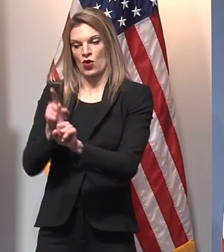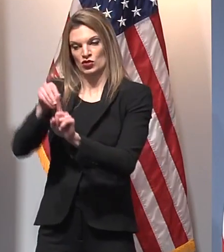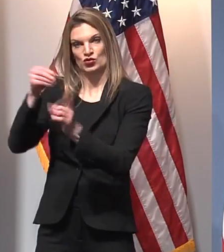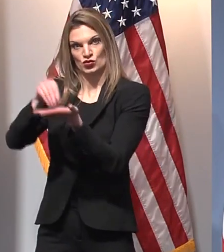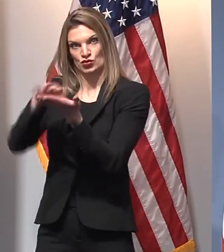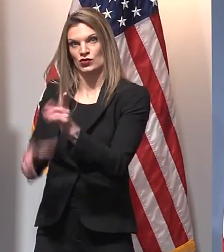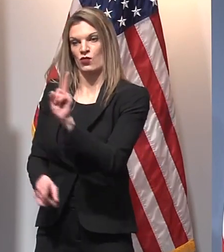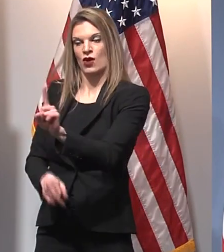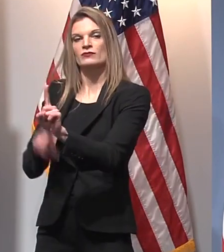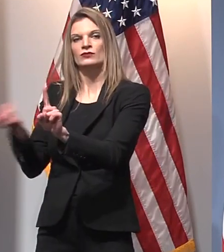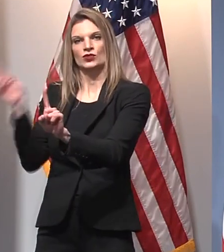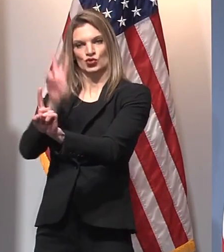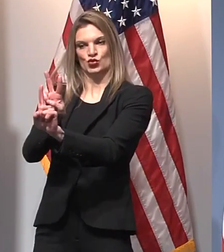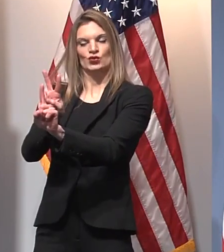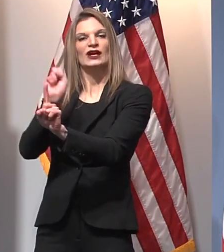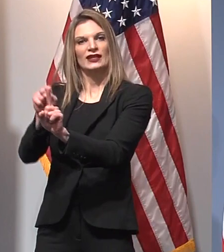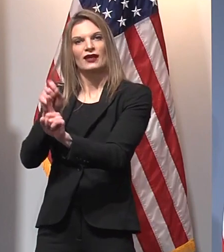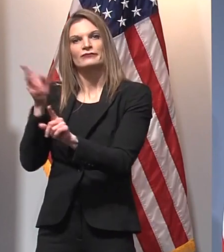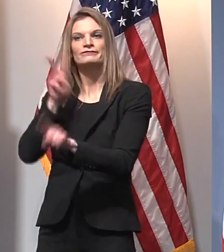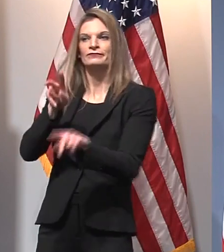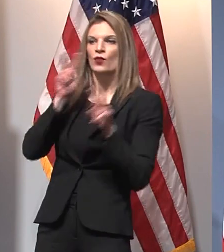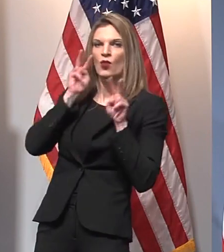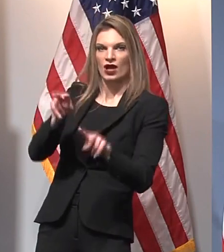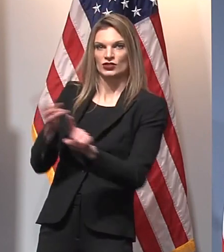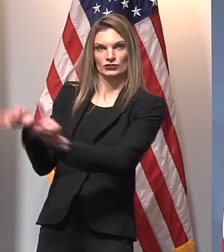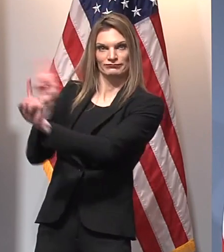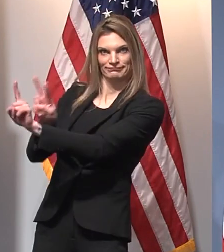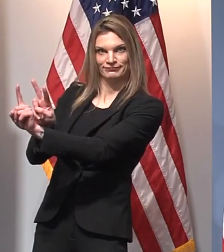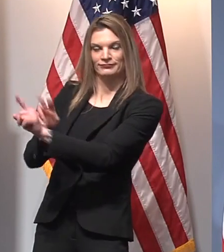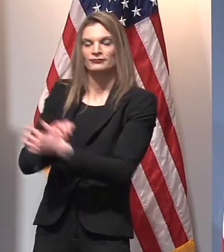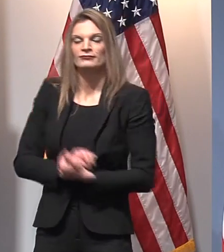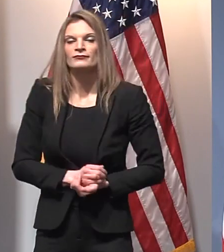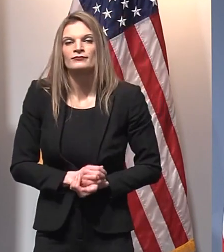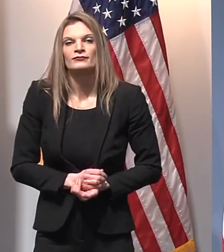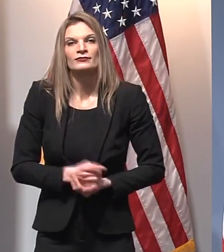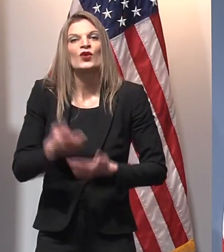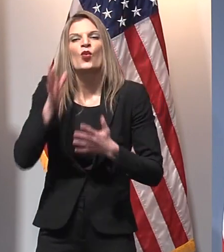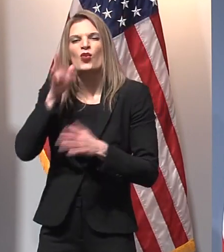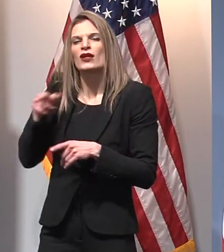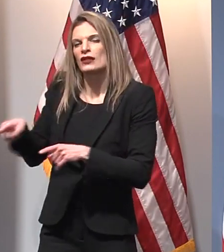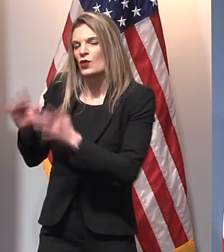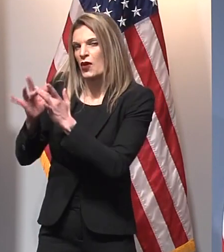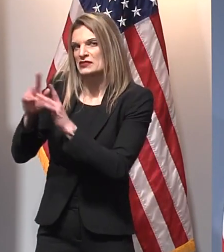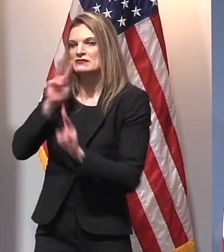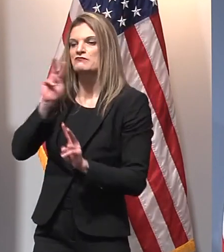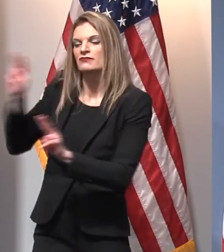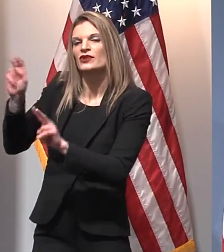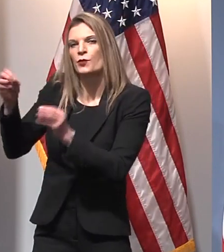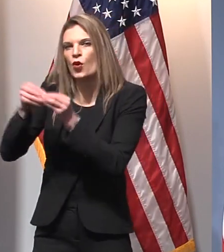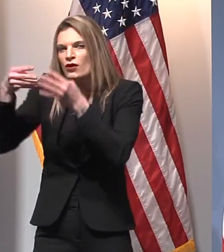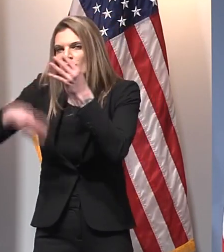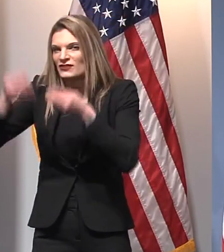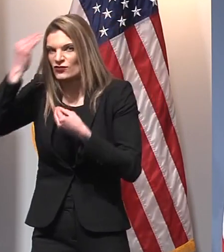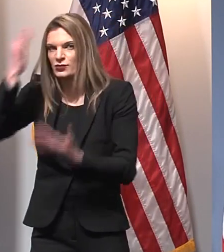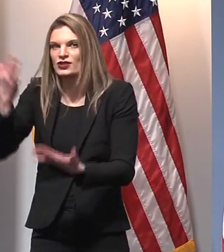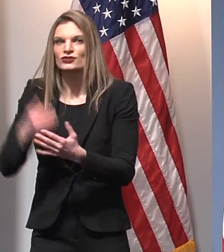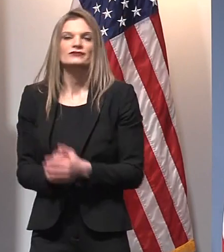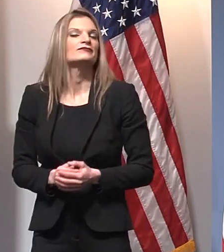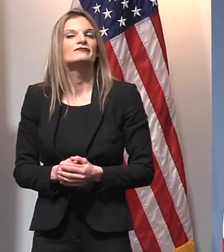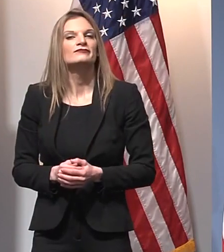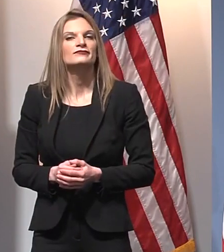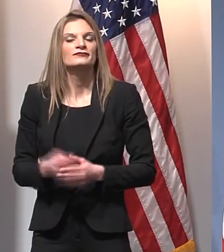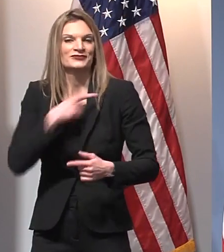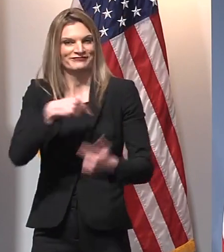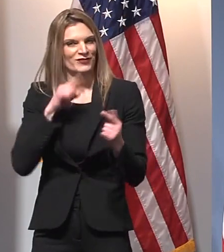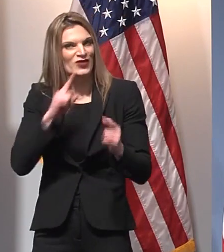information will also be posted on our website. And again, we are excited to be able to make this step forward. But coaches, players,